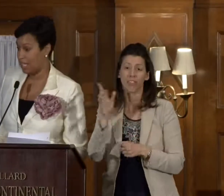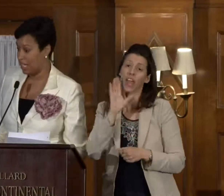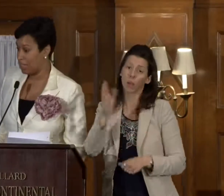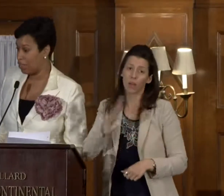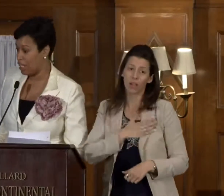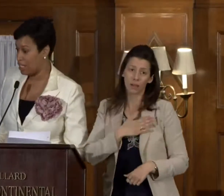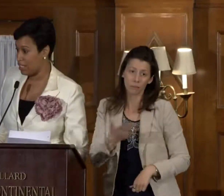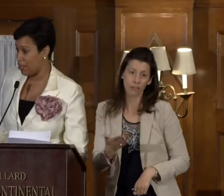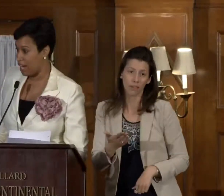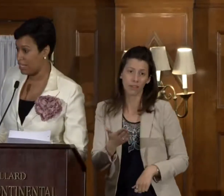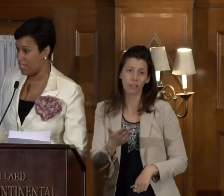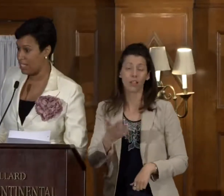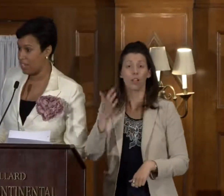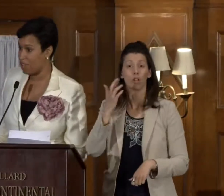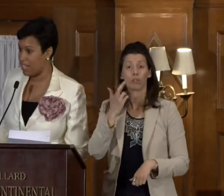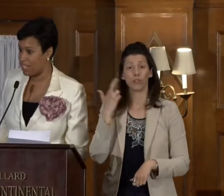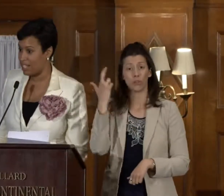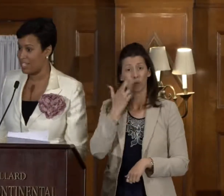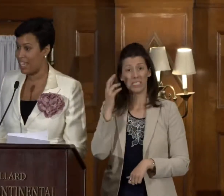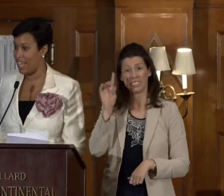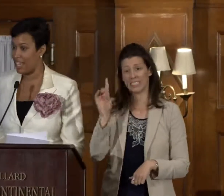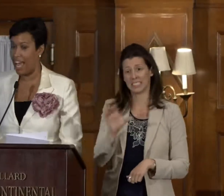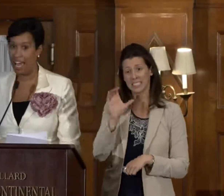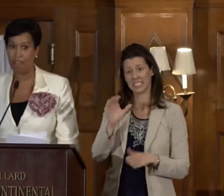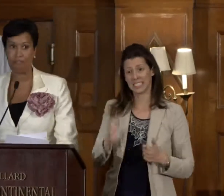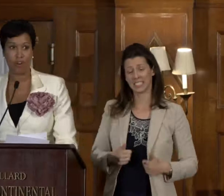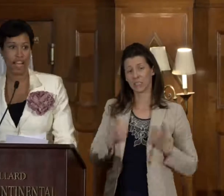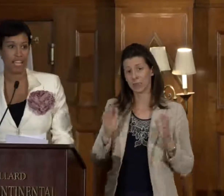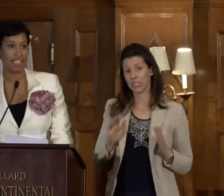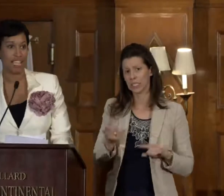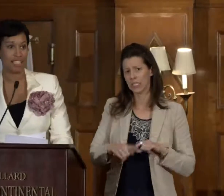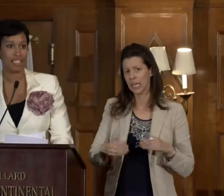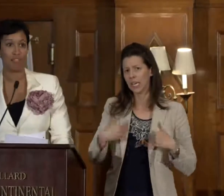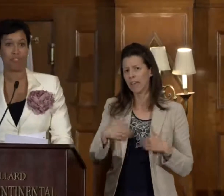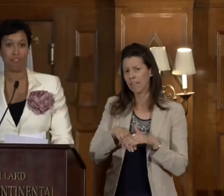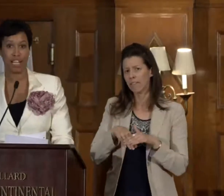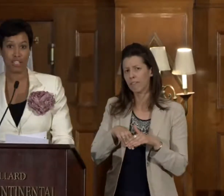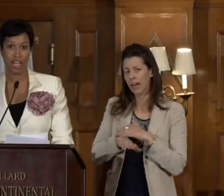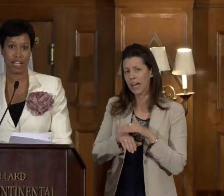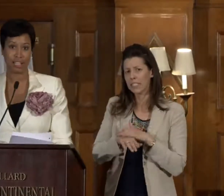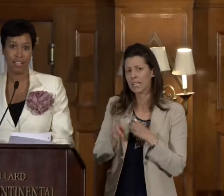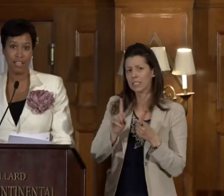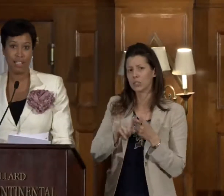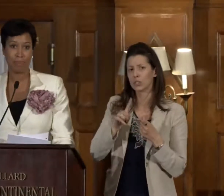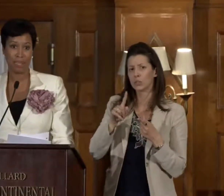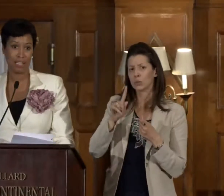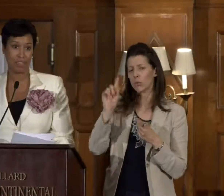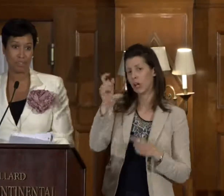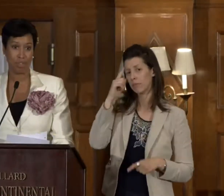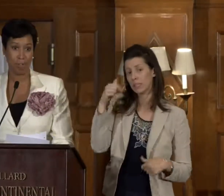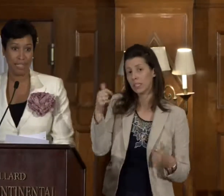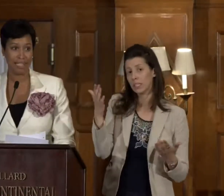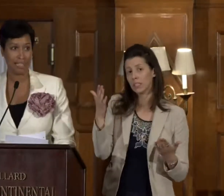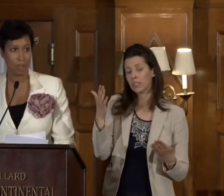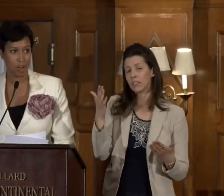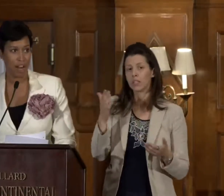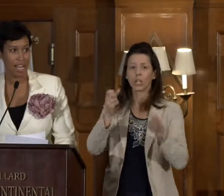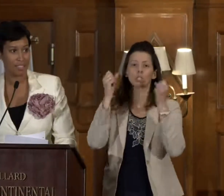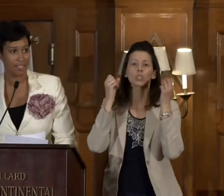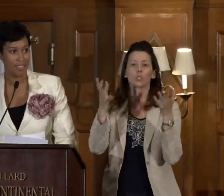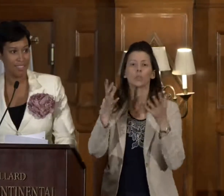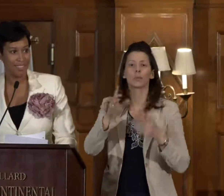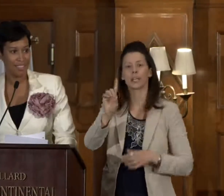admit the reason why D.C. residents can't have full access to the franchise is because there are too many